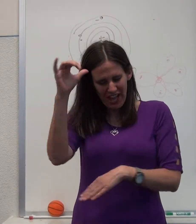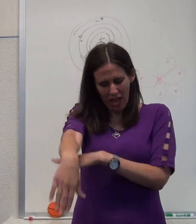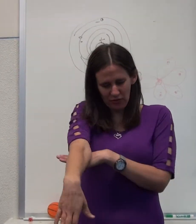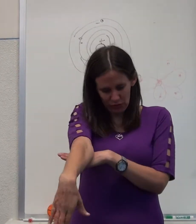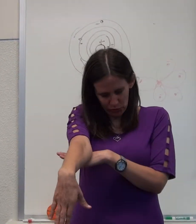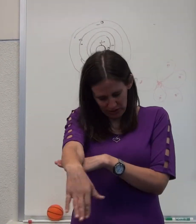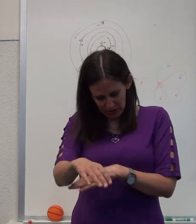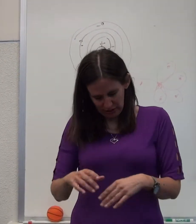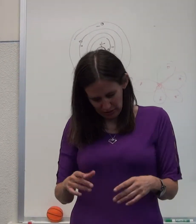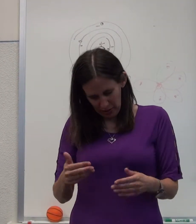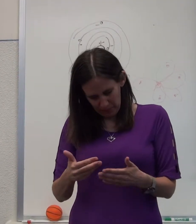Afternoon.